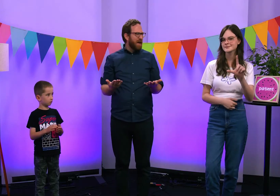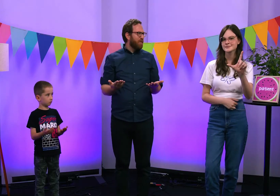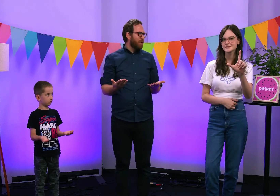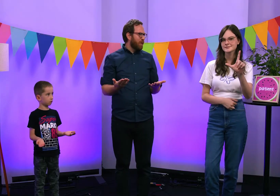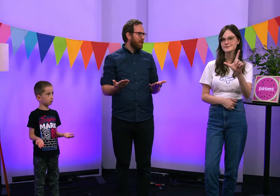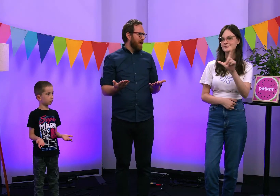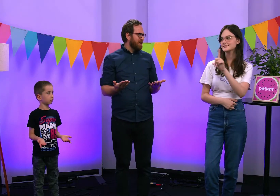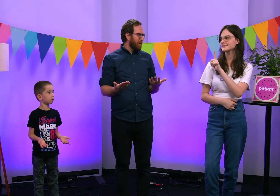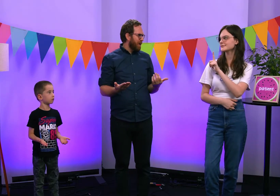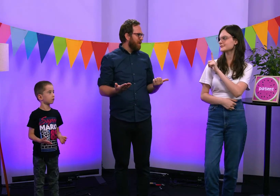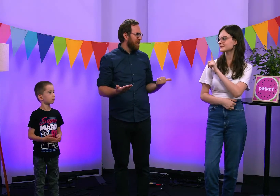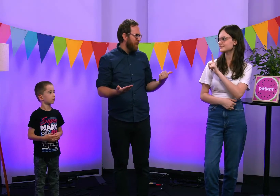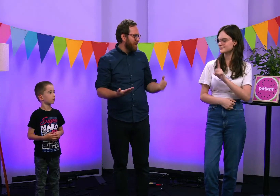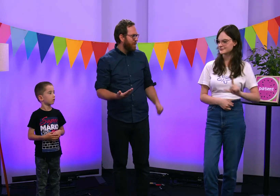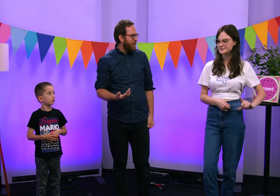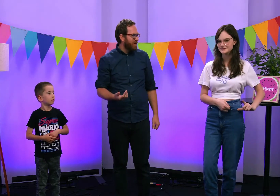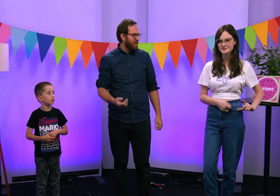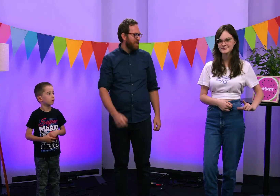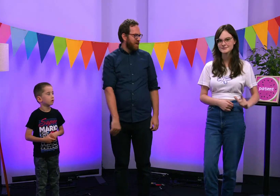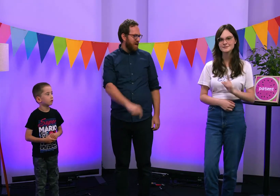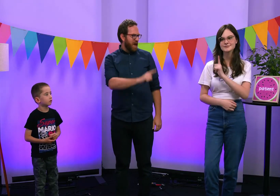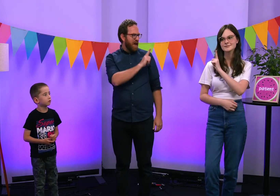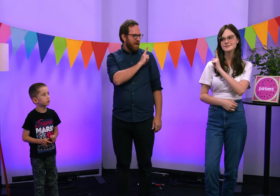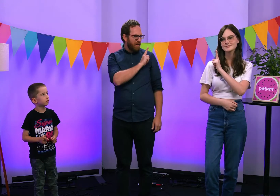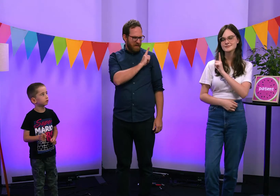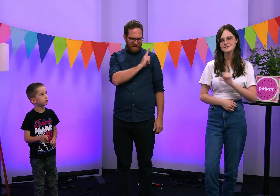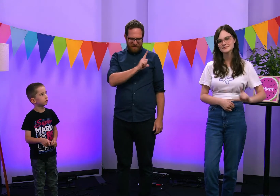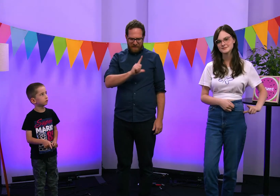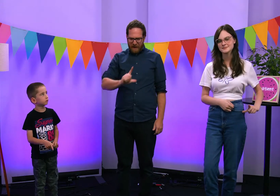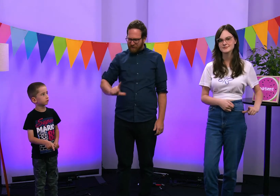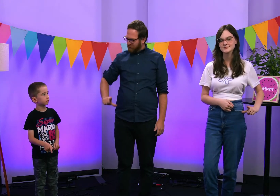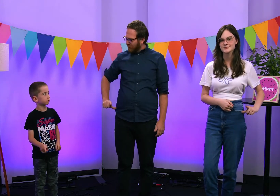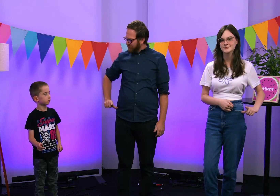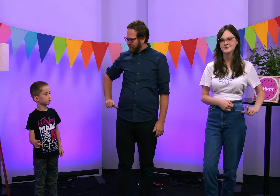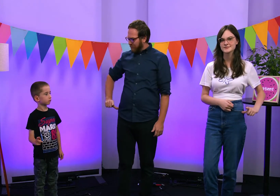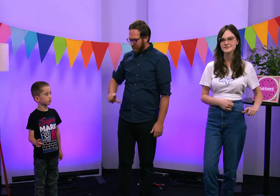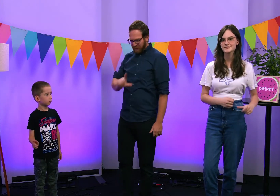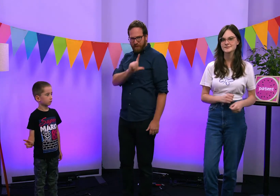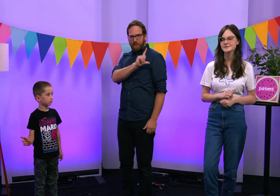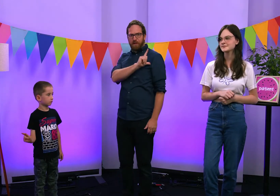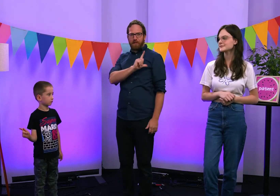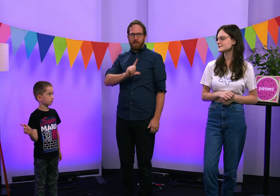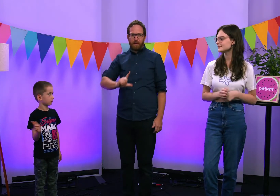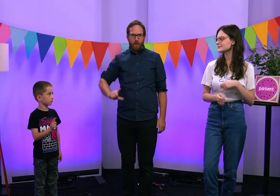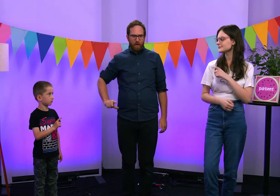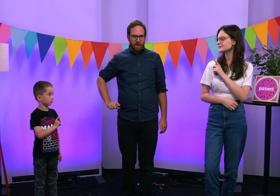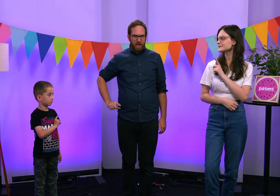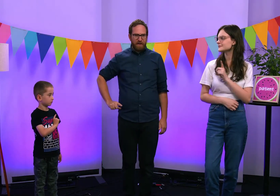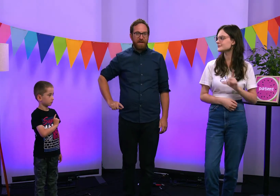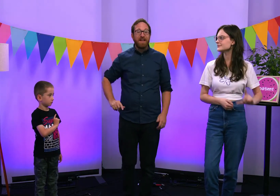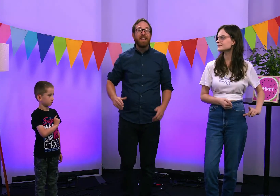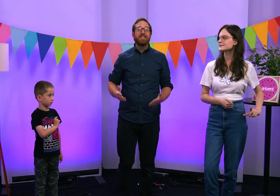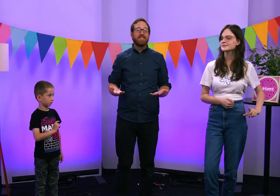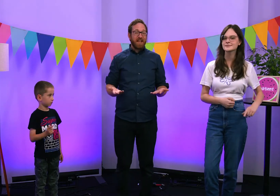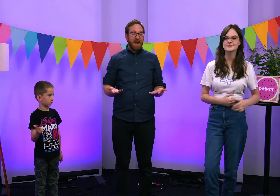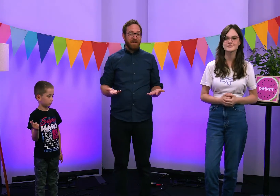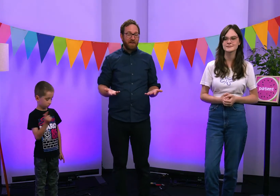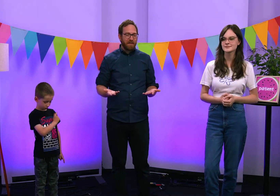the sign for Lord last time right? Yeah Emelia remembers. L like a sash across your body. The Lord is tender.